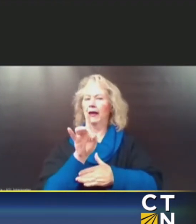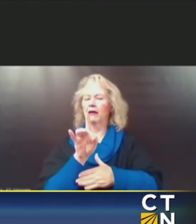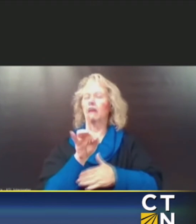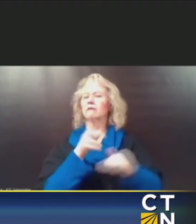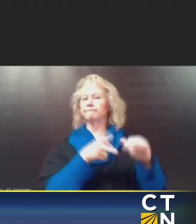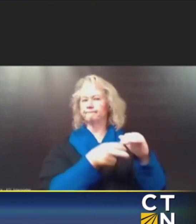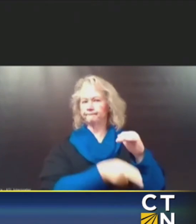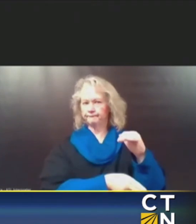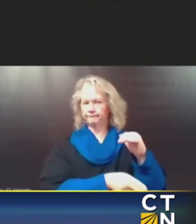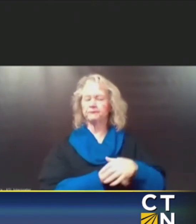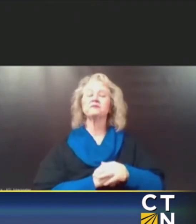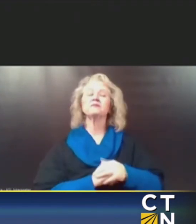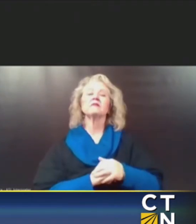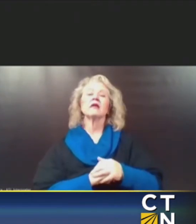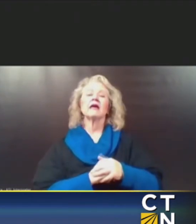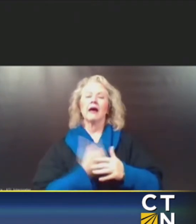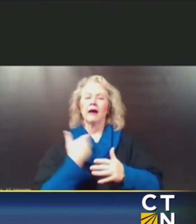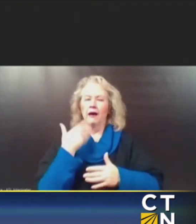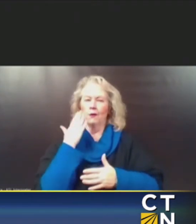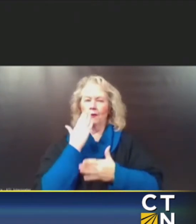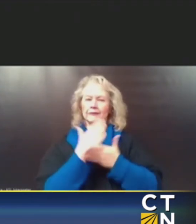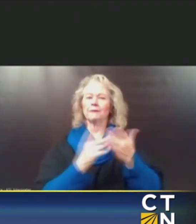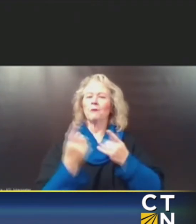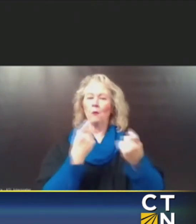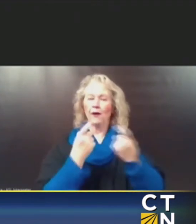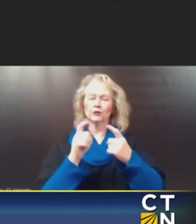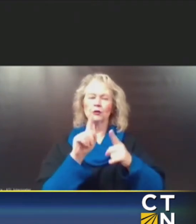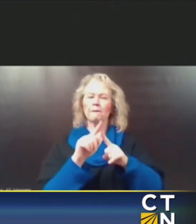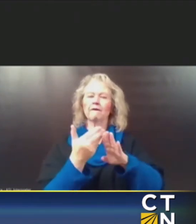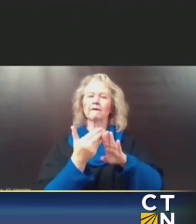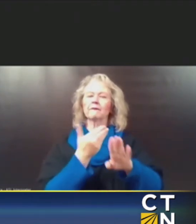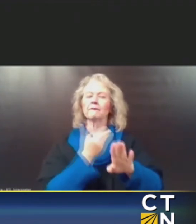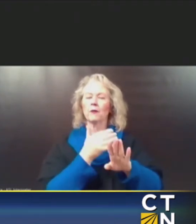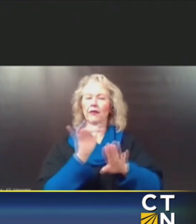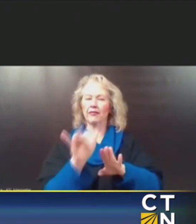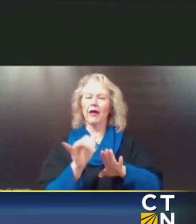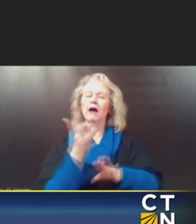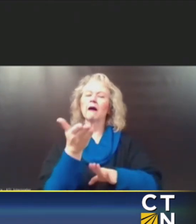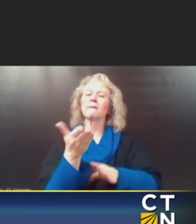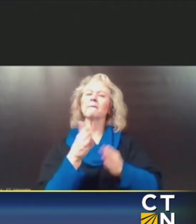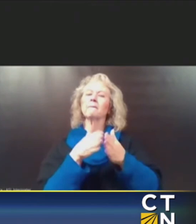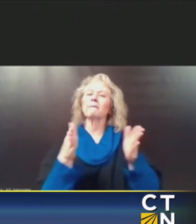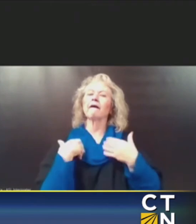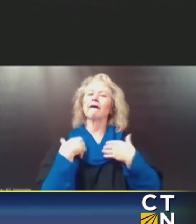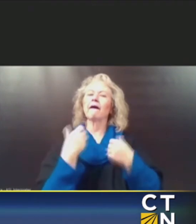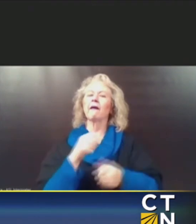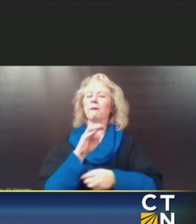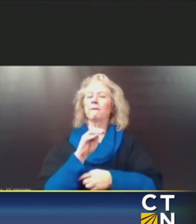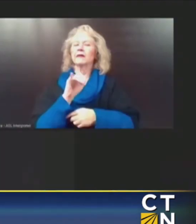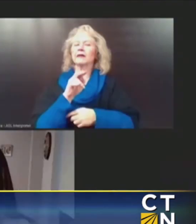know there'll be a number of questions, but, um, Manisha, why don't you follow on from a public health point of view, if you would?